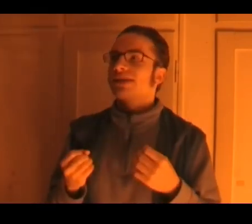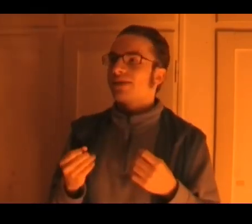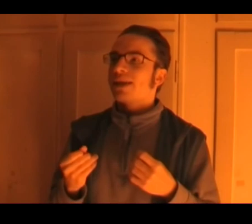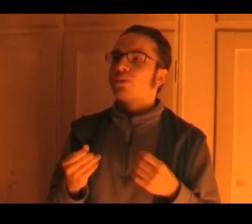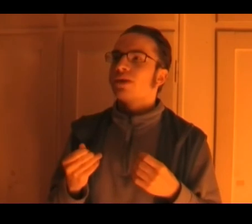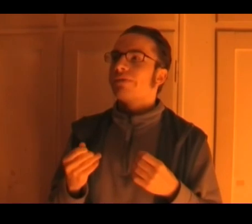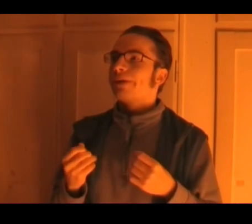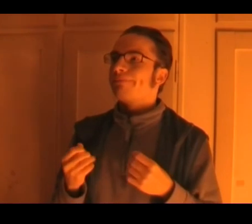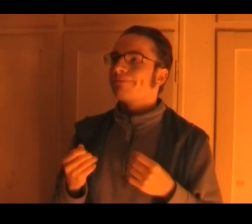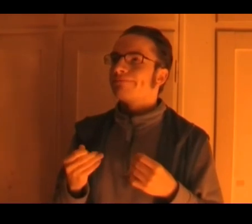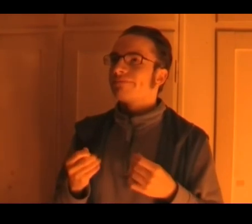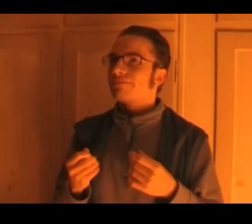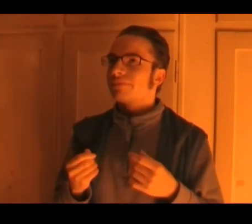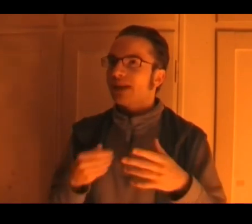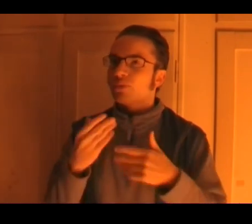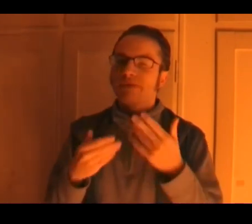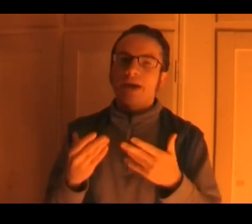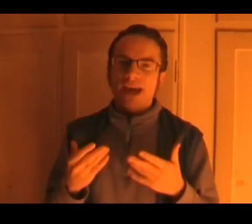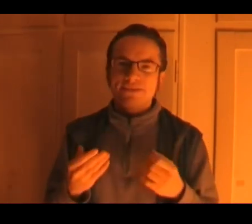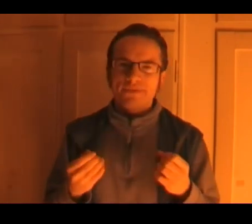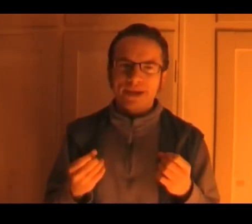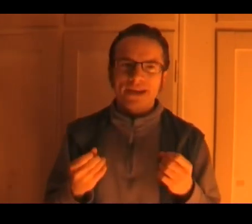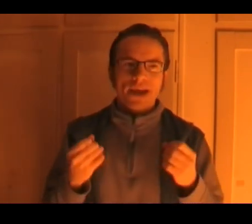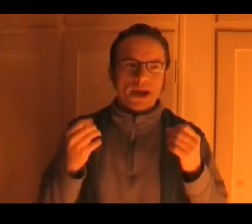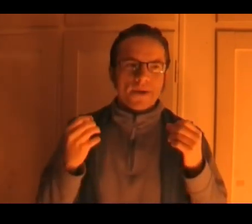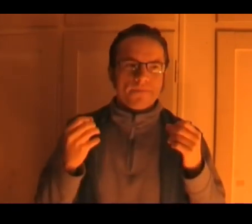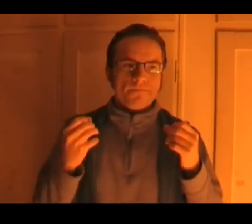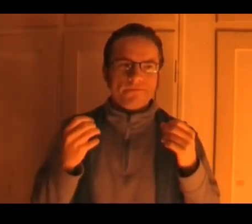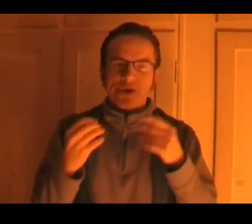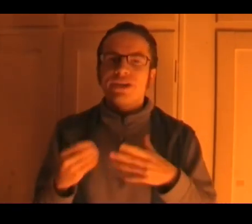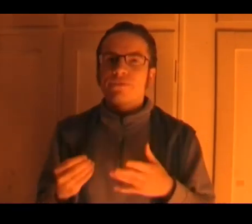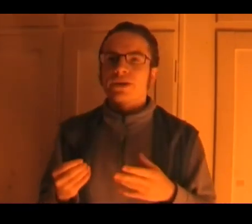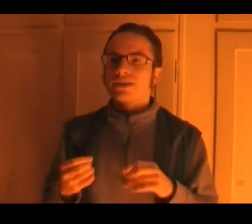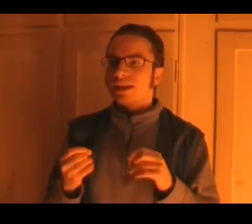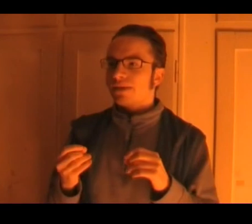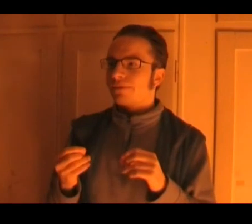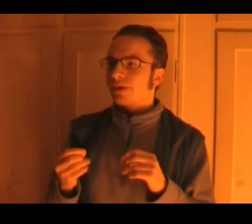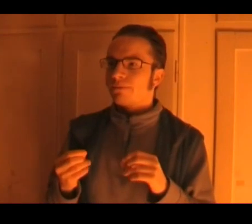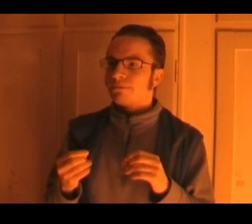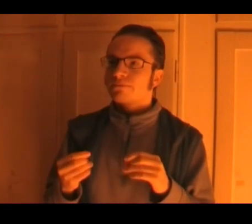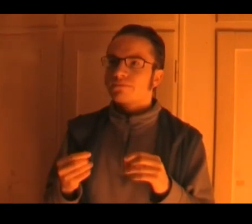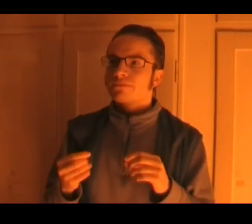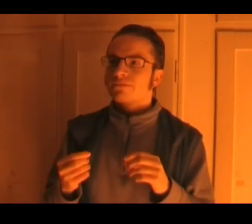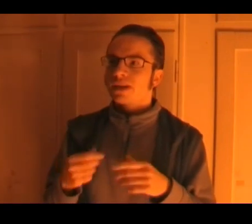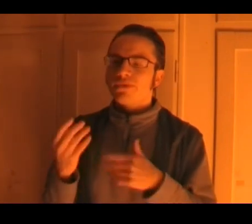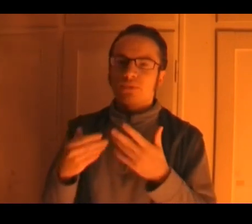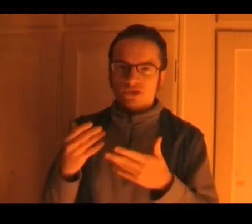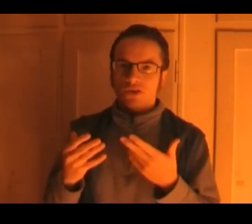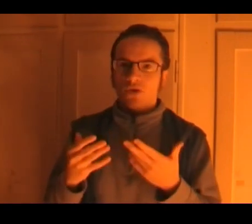i think it would have um it would have had to have been very different if um if it was all